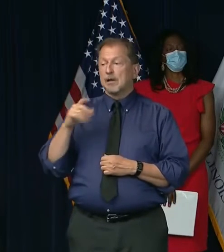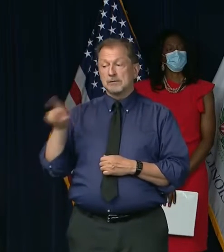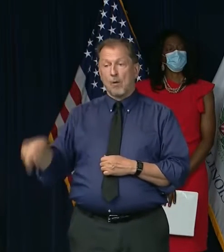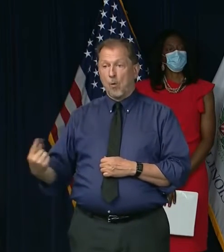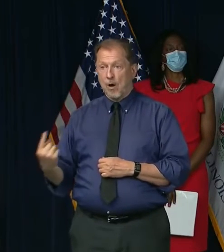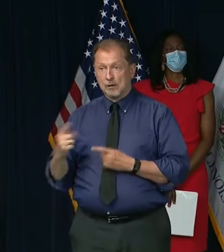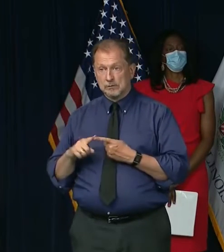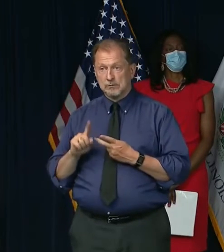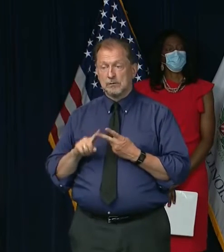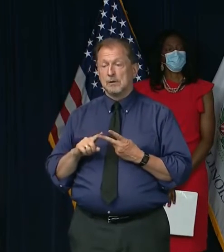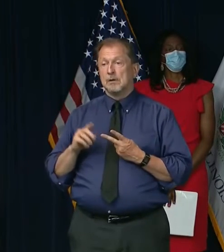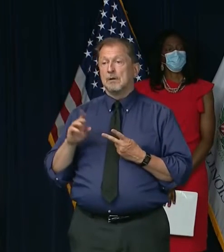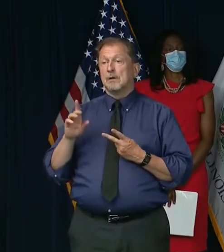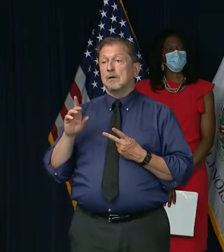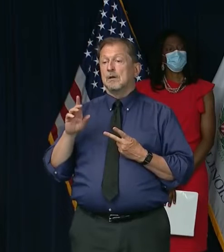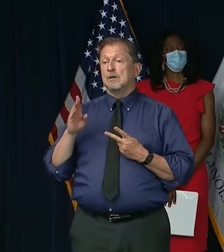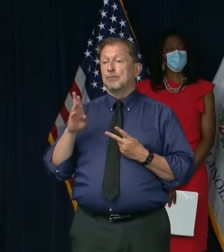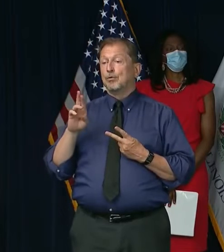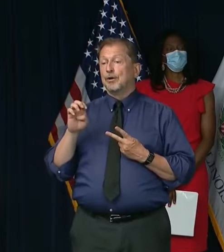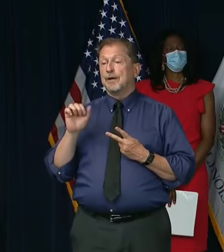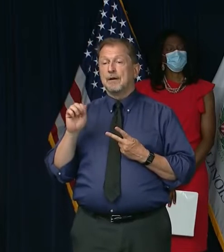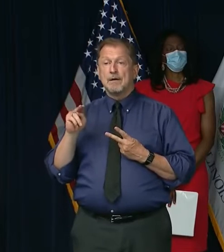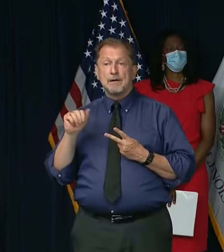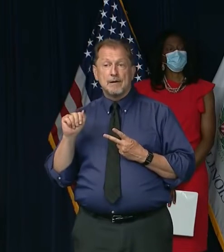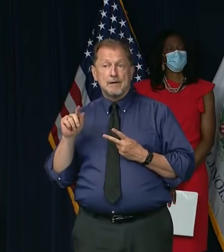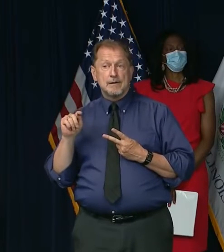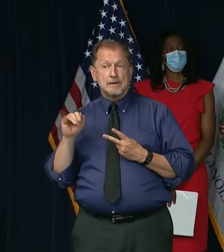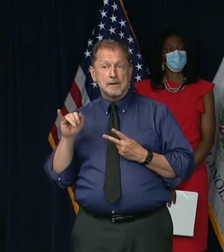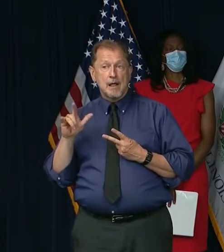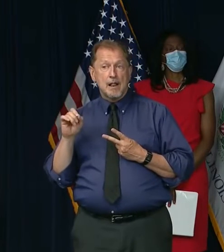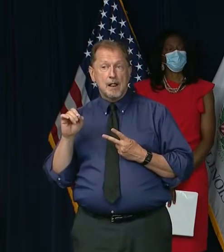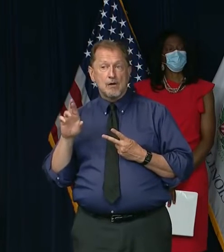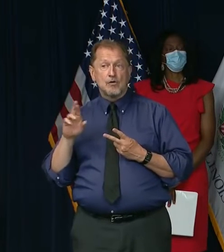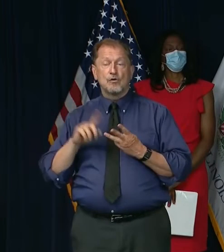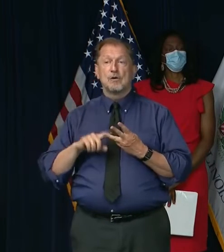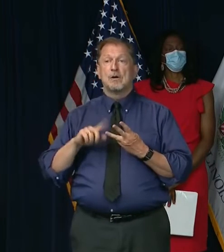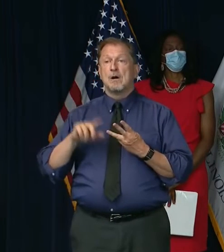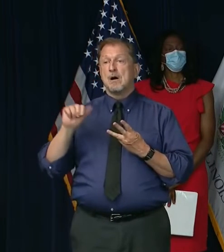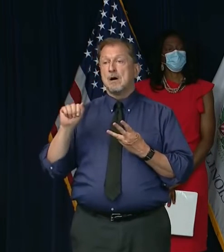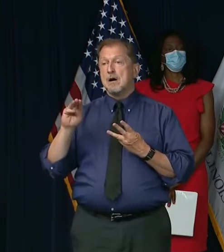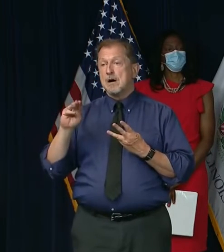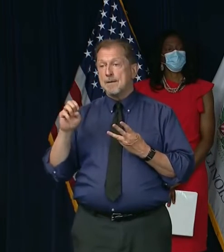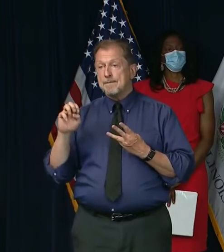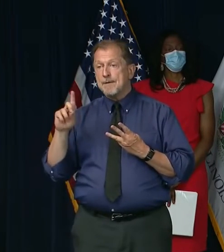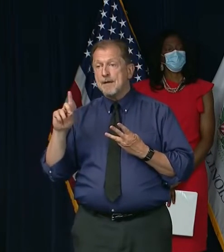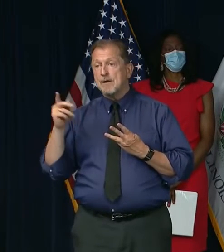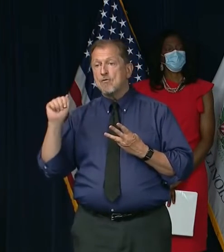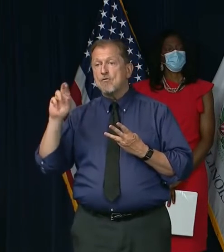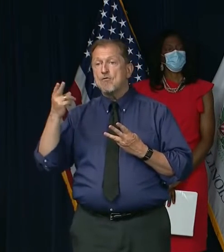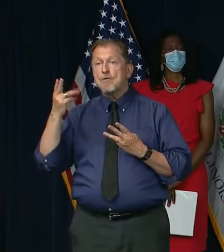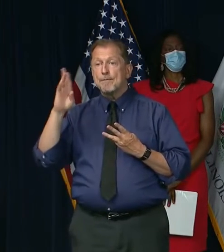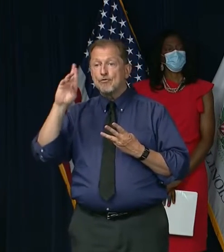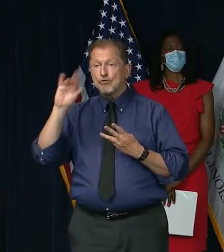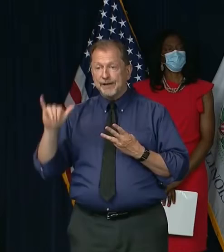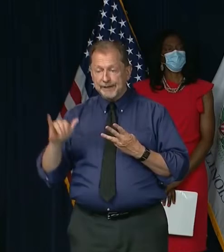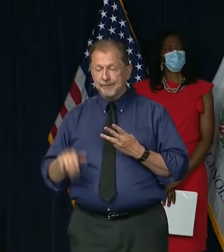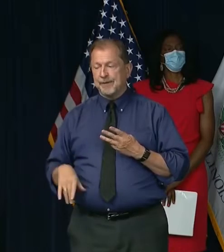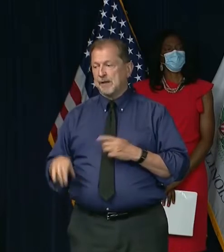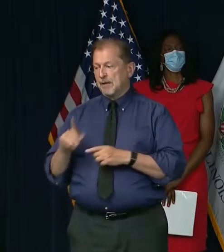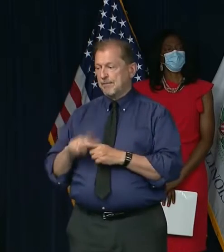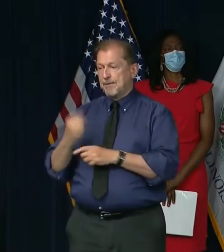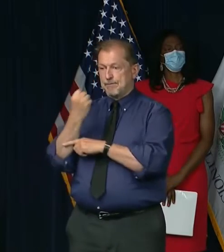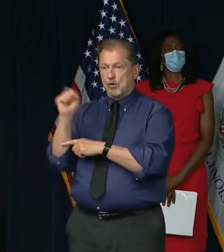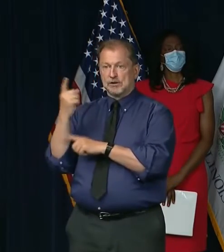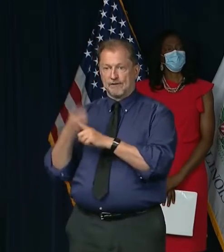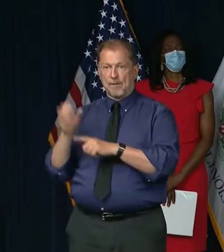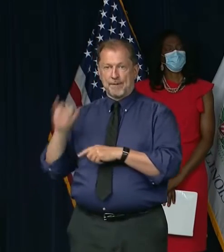Ahmaud Arbery and so many others. But the, the protest movement that came out of the George Floyd murder, I